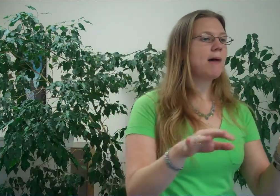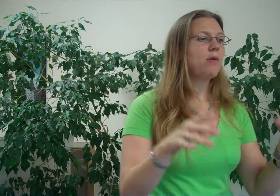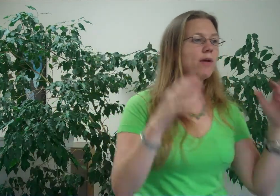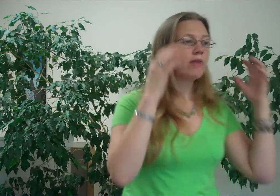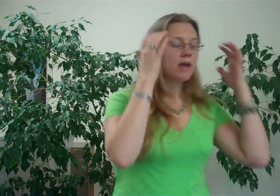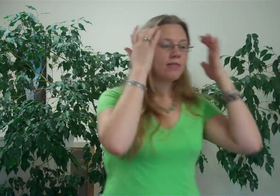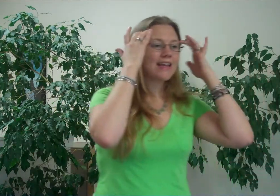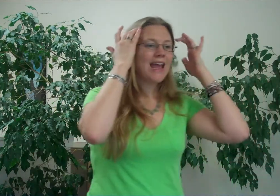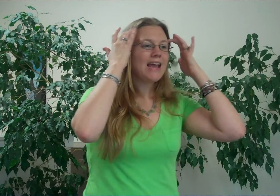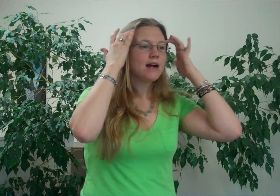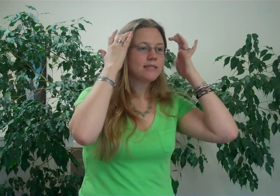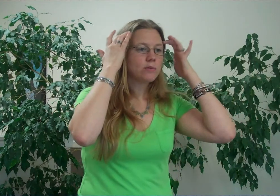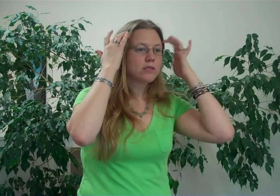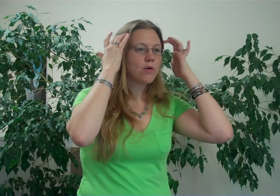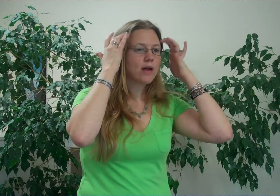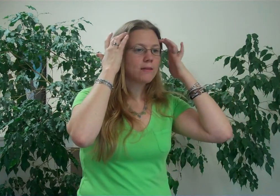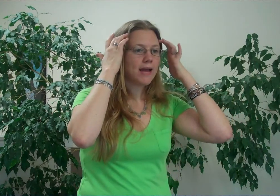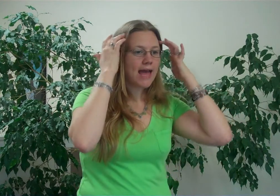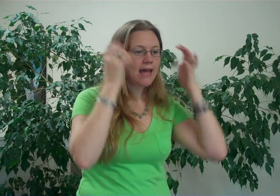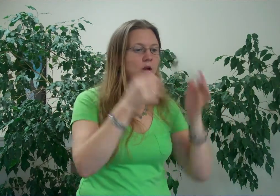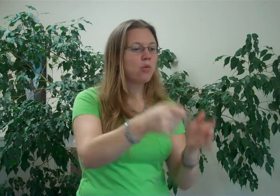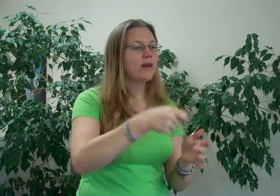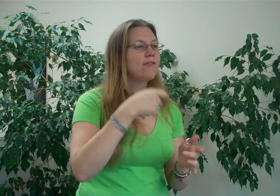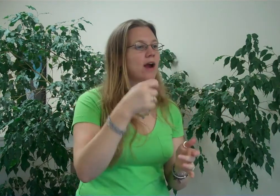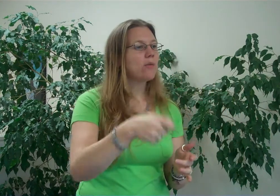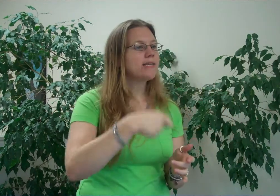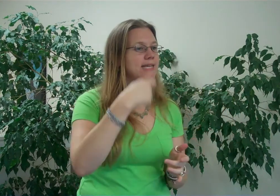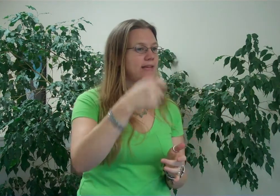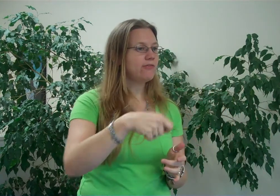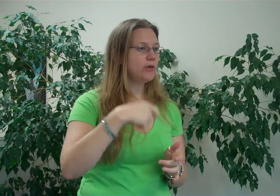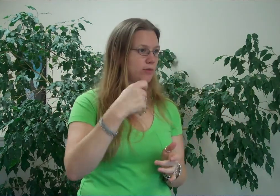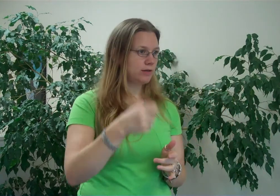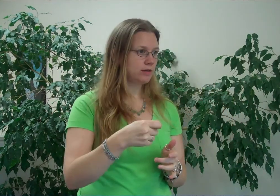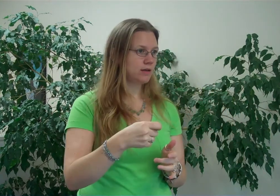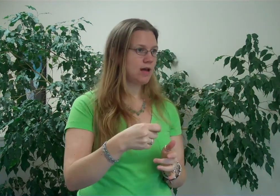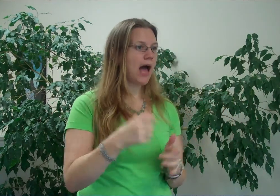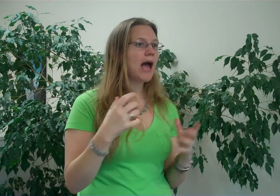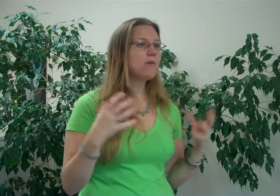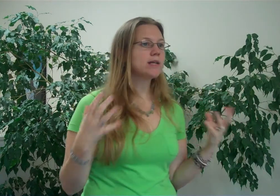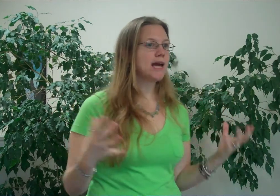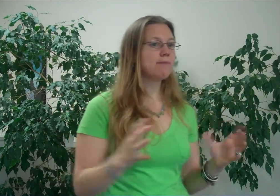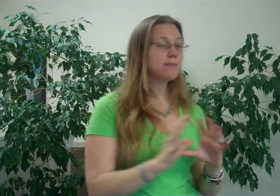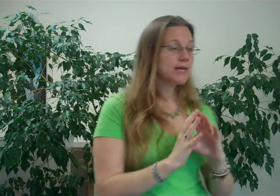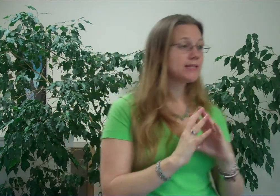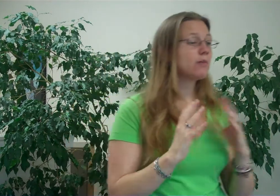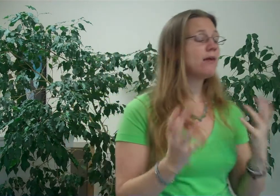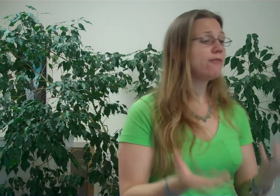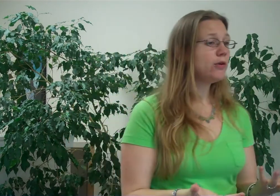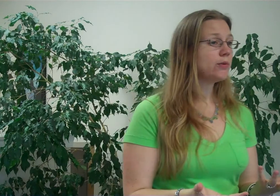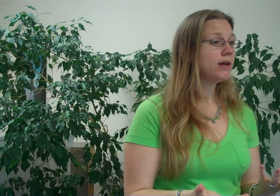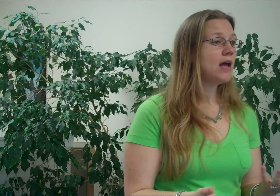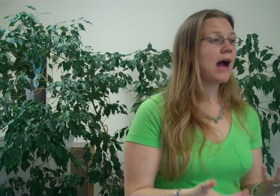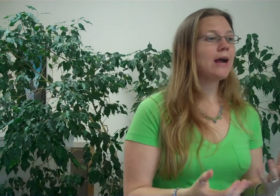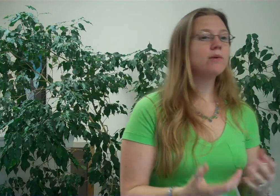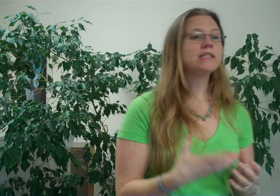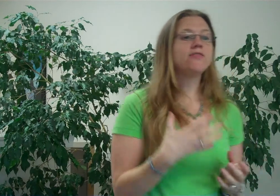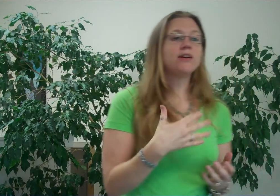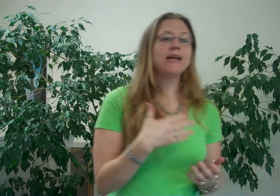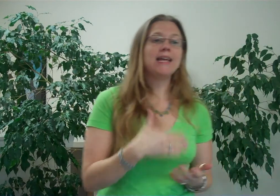out with the chaos that was going on in my head whenever I went to eat food. I wanted to have my peace around food. I wanted to feel in